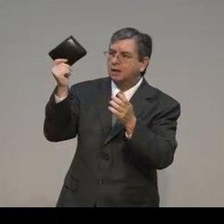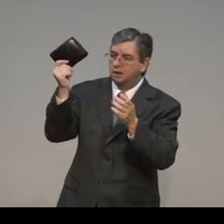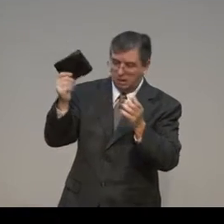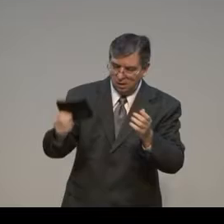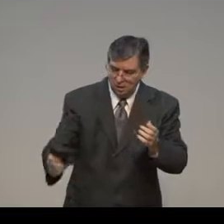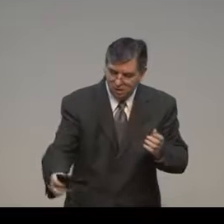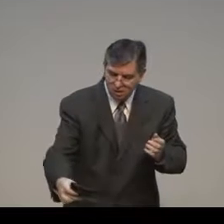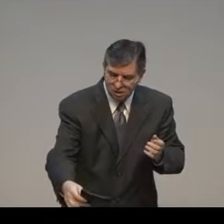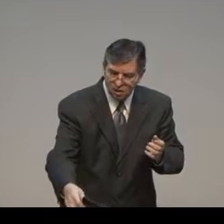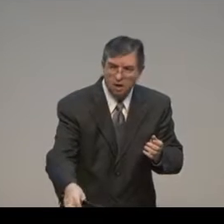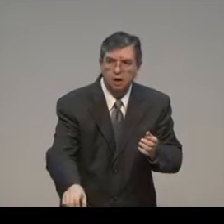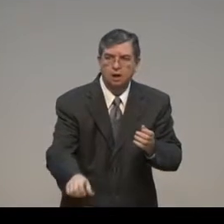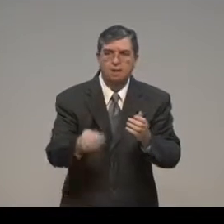I have money in my wallet.